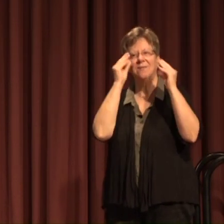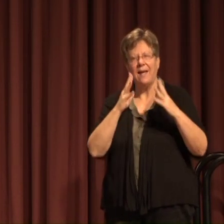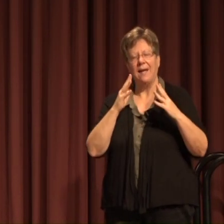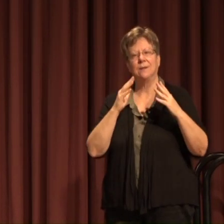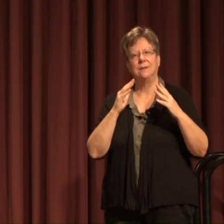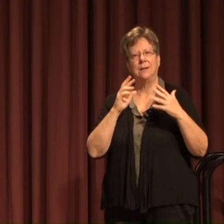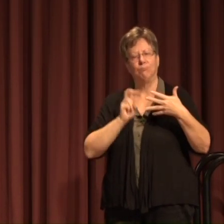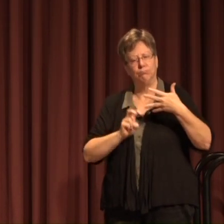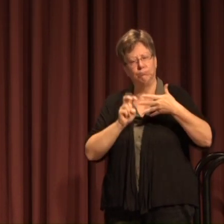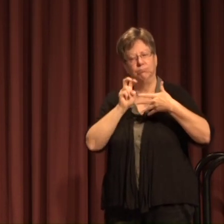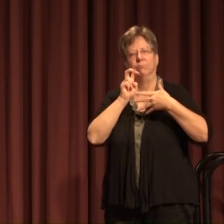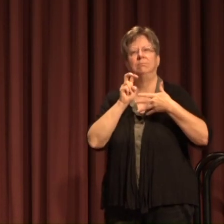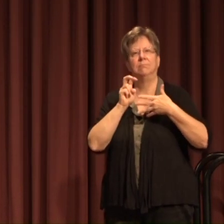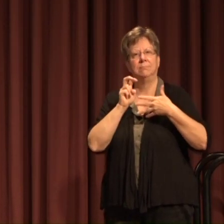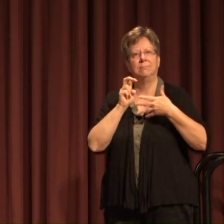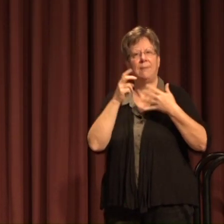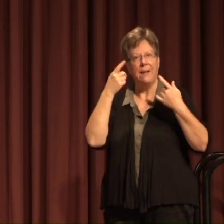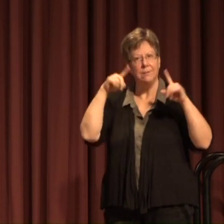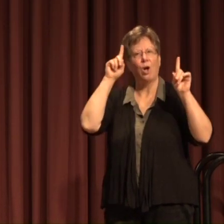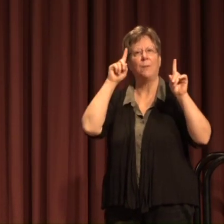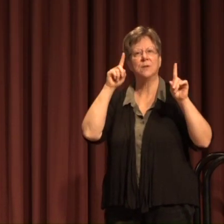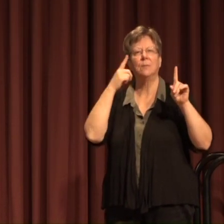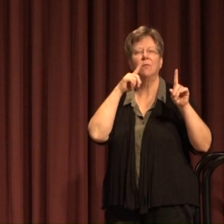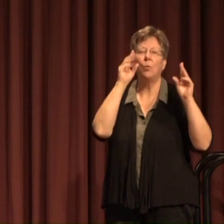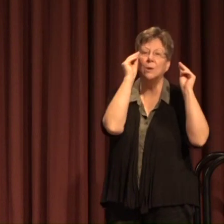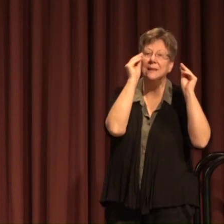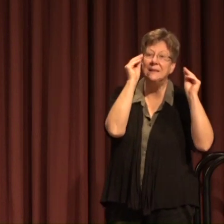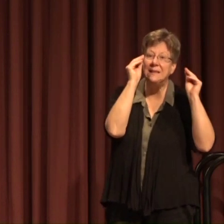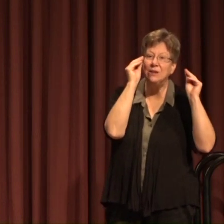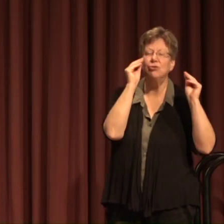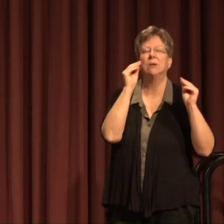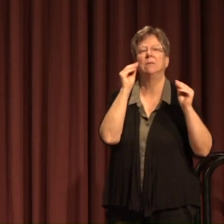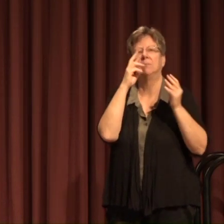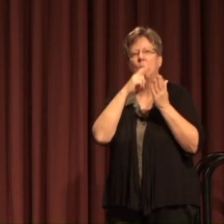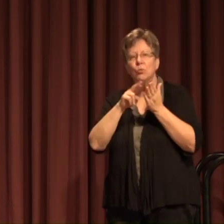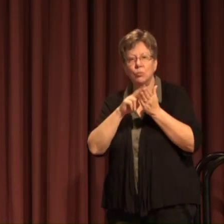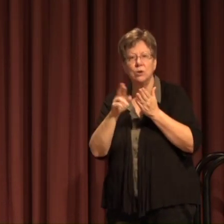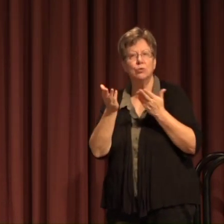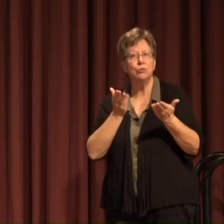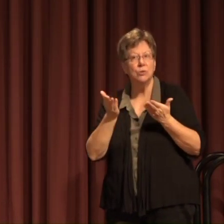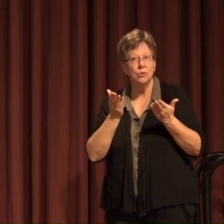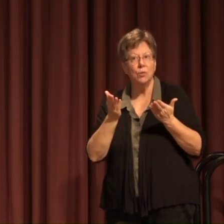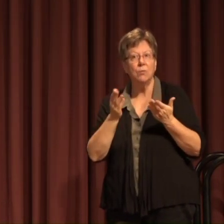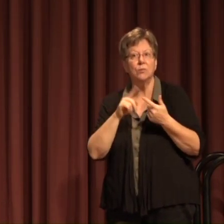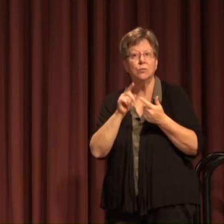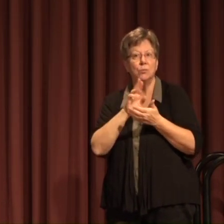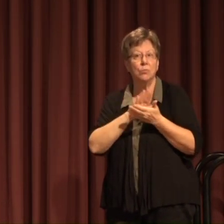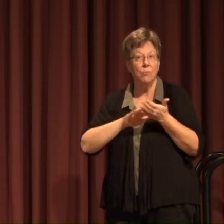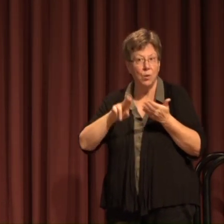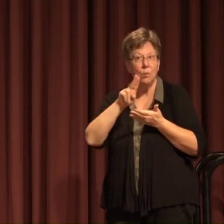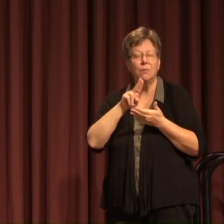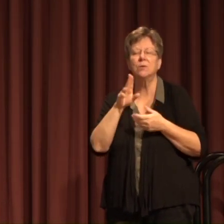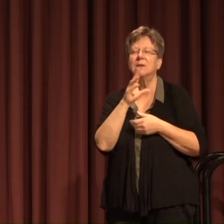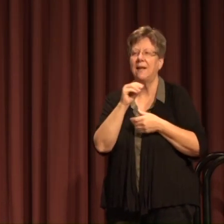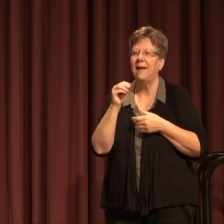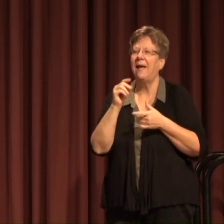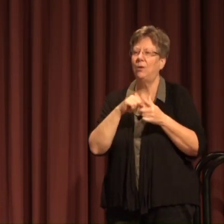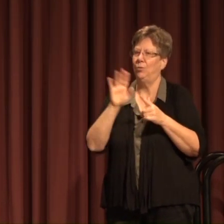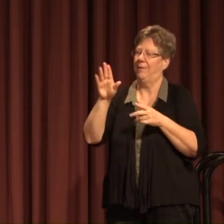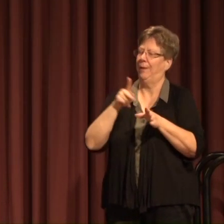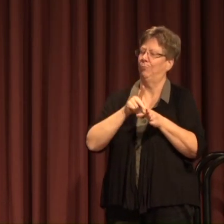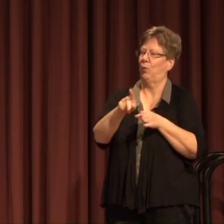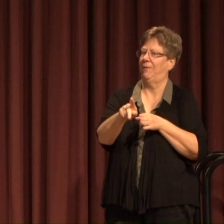accomplishments in the areas of teaching research and service to the University as well as to their